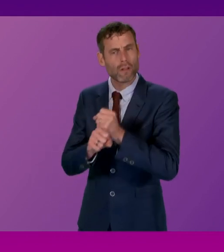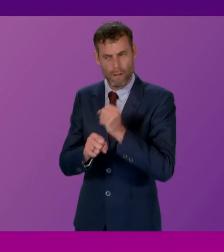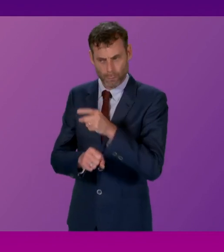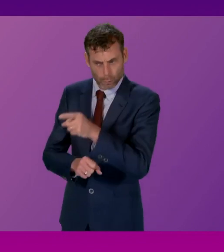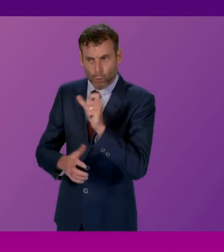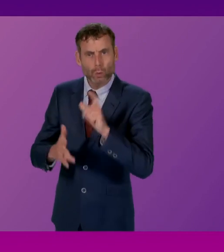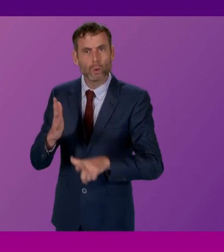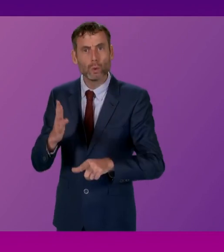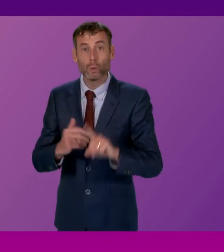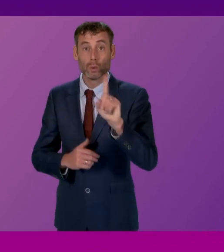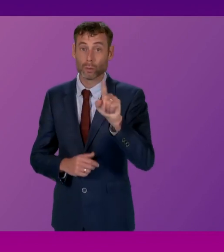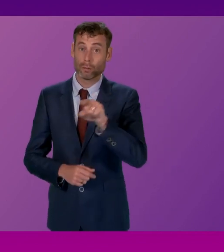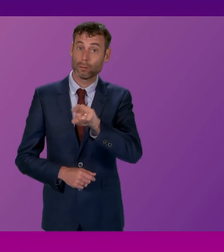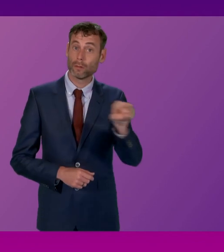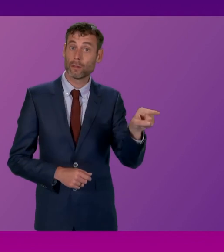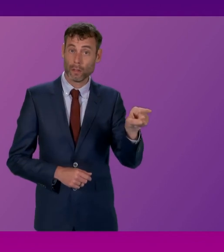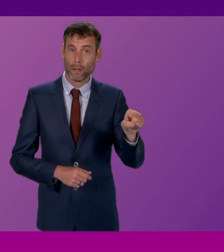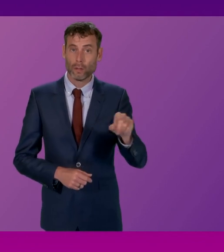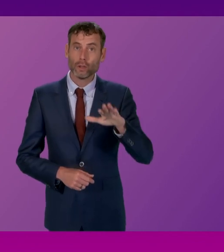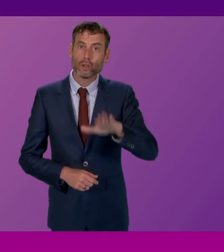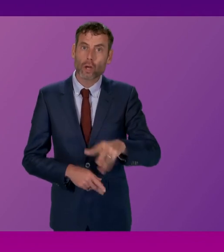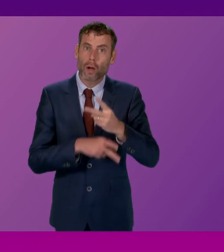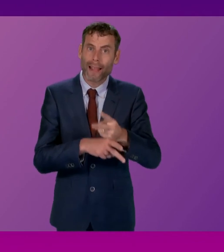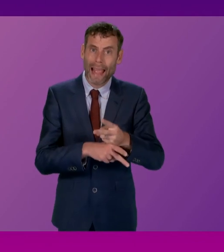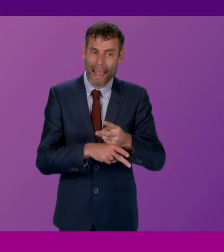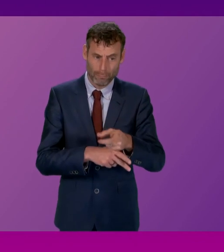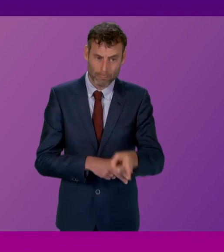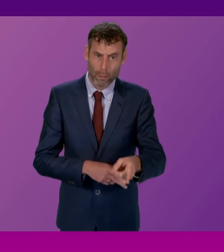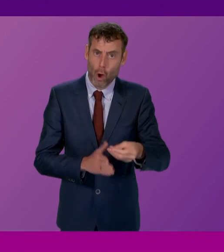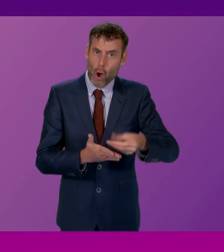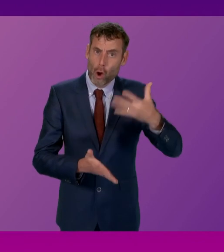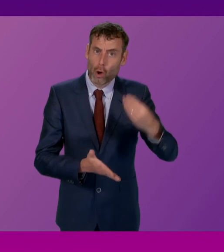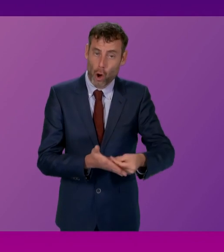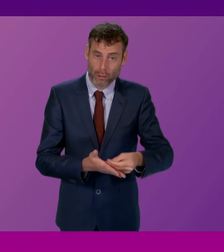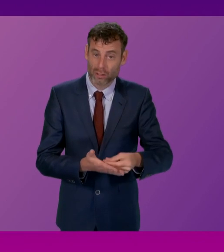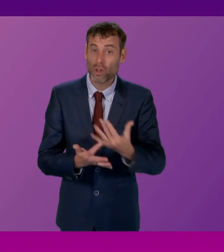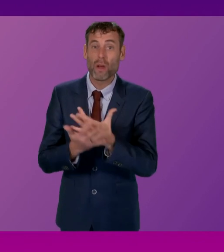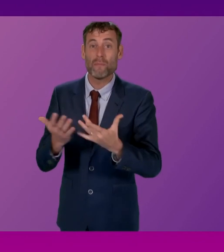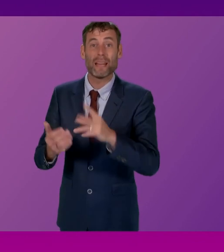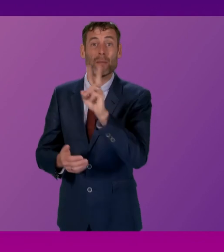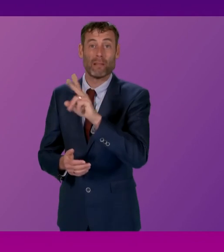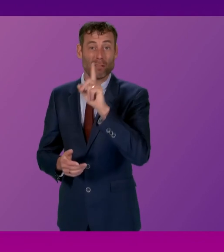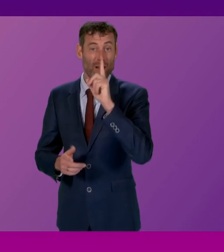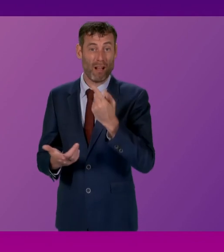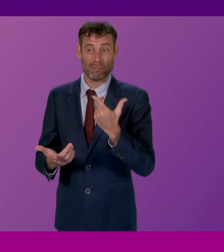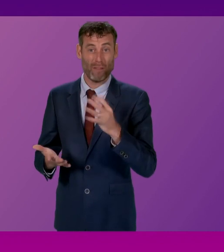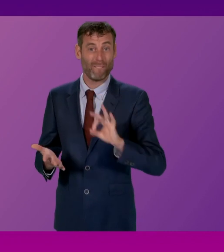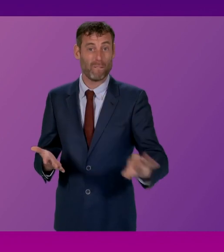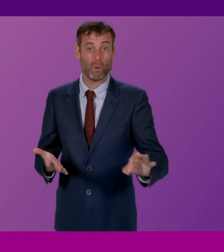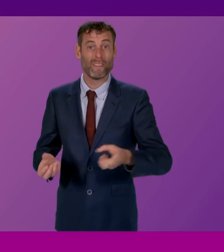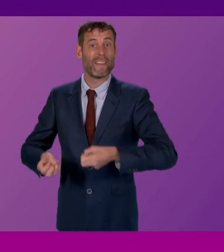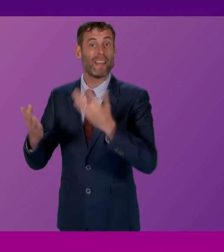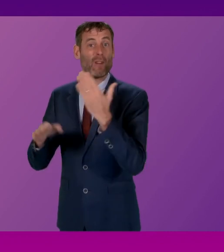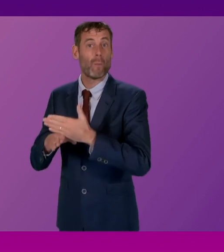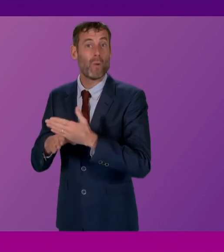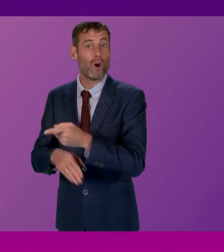that parents are having to give up their jobs due to childcare costs. First Minister. Early learning and childcare plays a crucial role, not just in children's